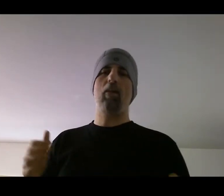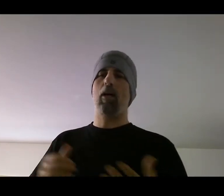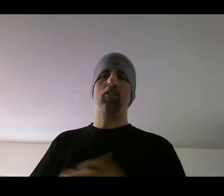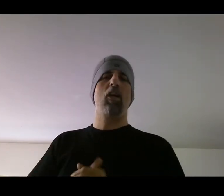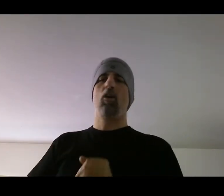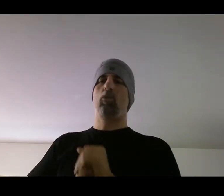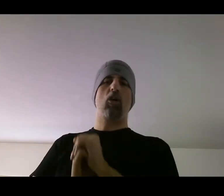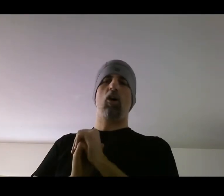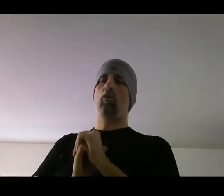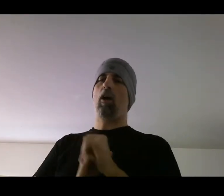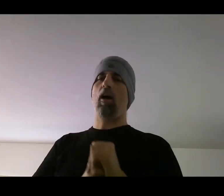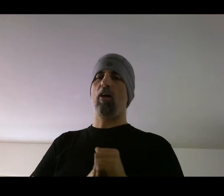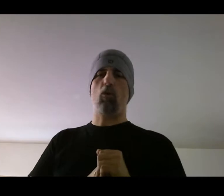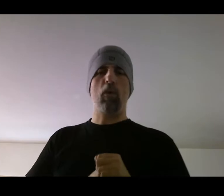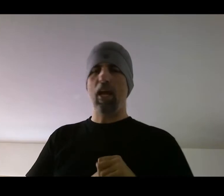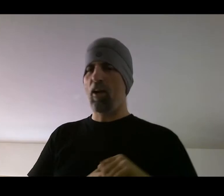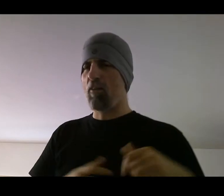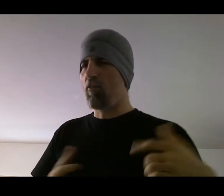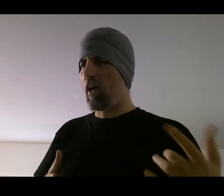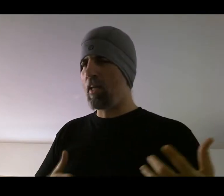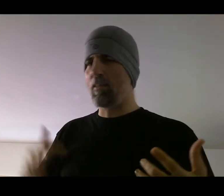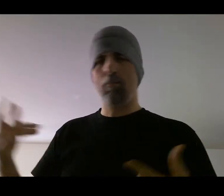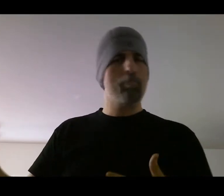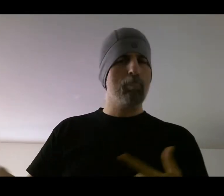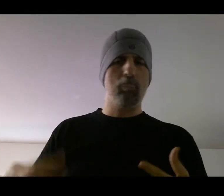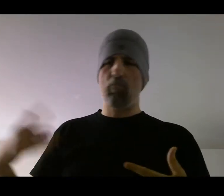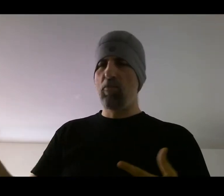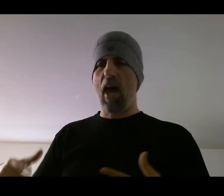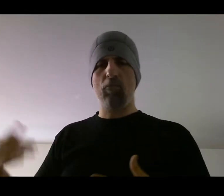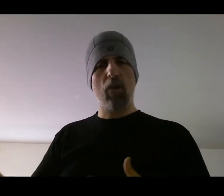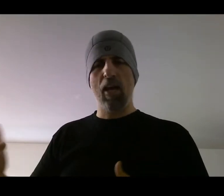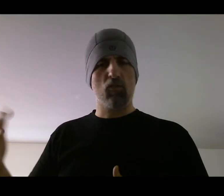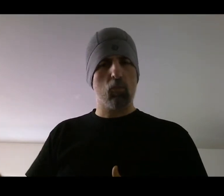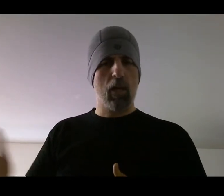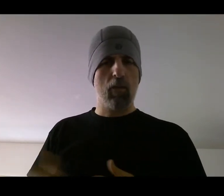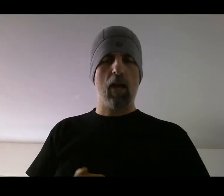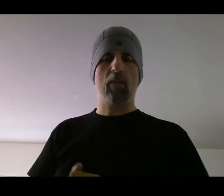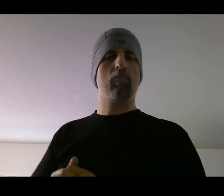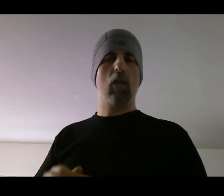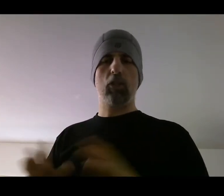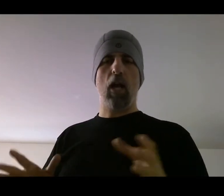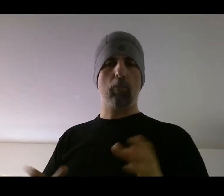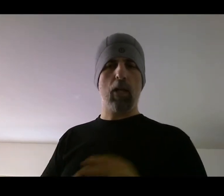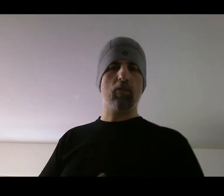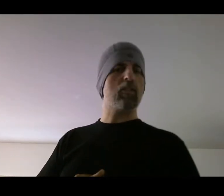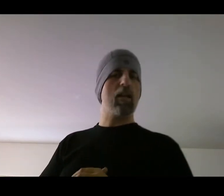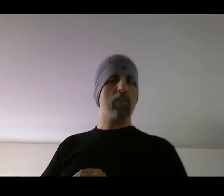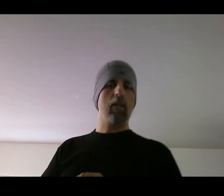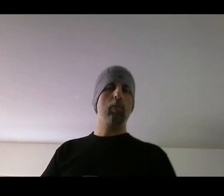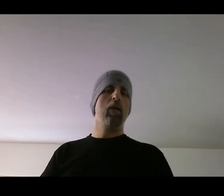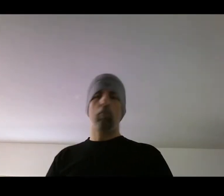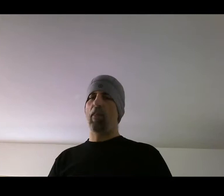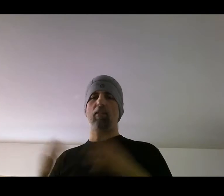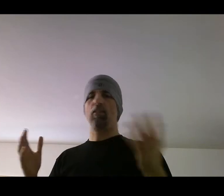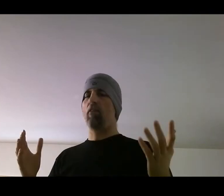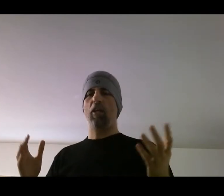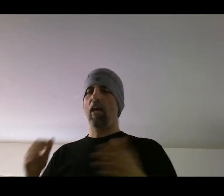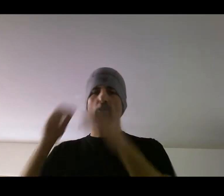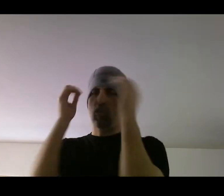much. We saw, uh, Donaire fight Navarez, whatever. I'm not sure how to pronounce his last name, but that's another guy who just